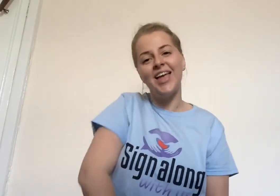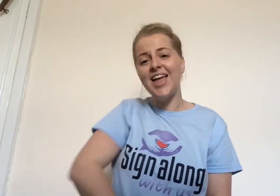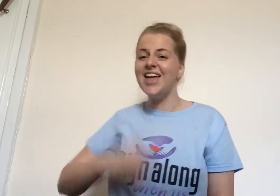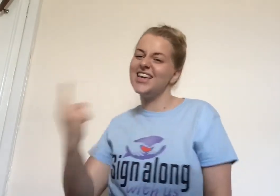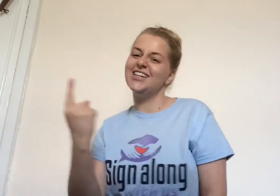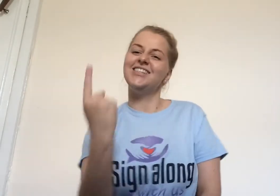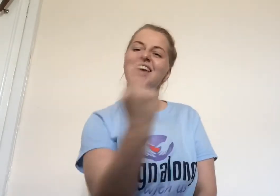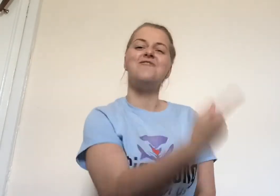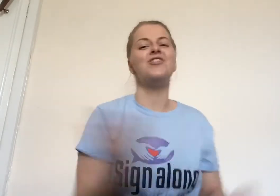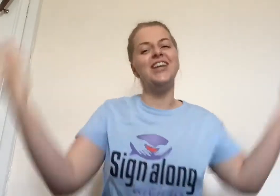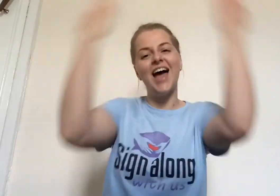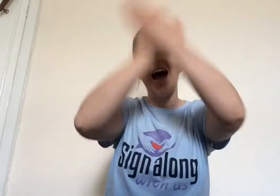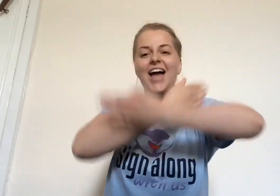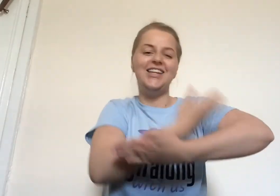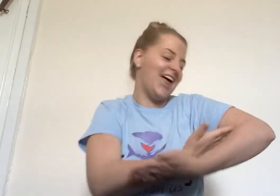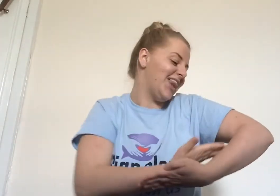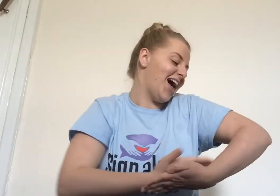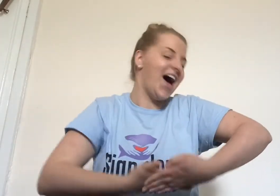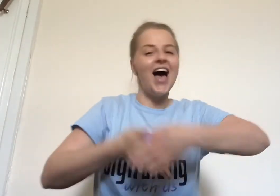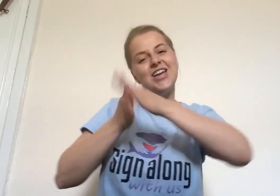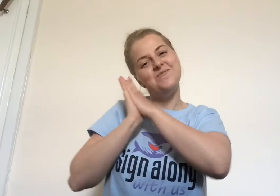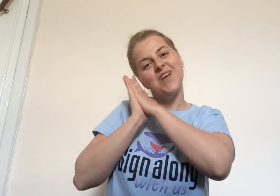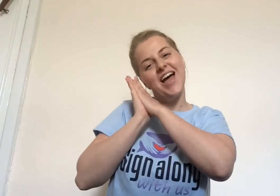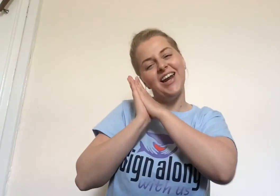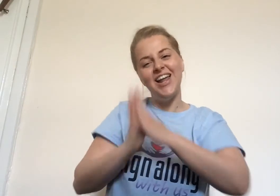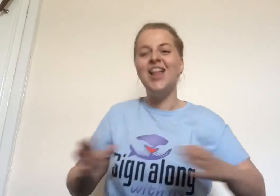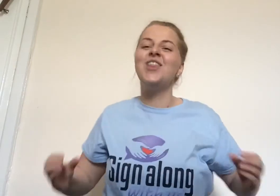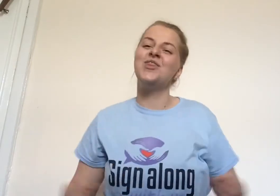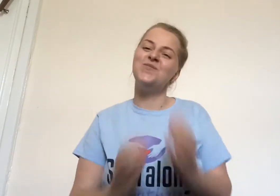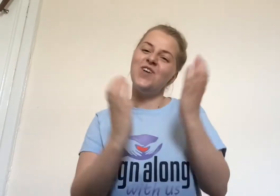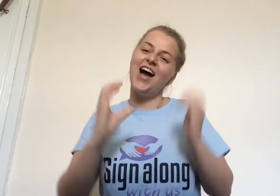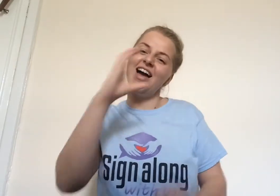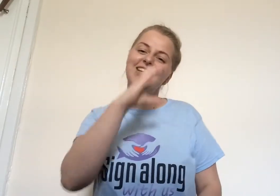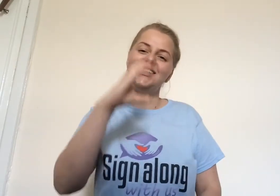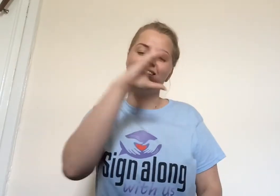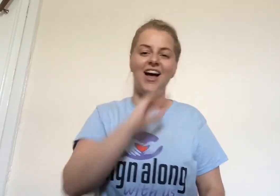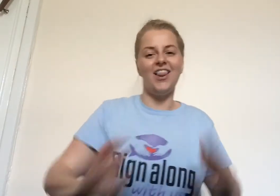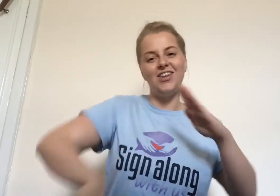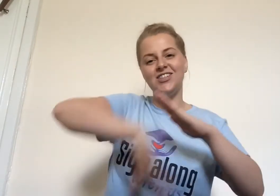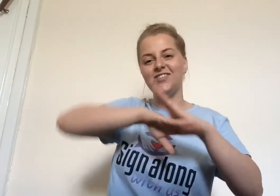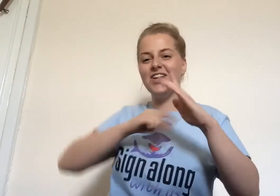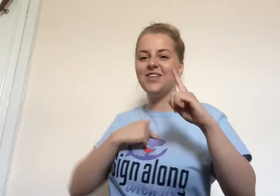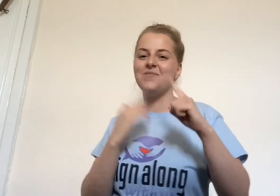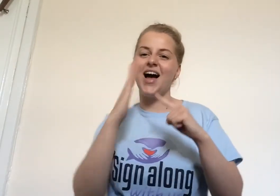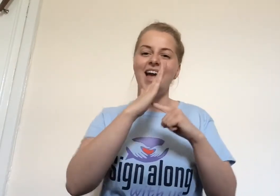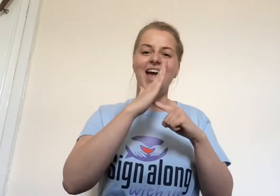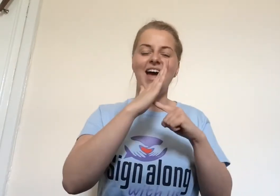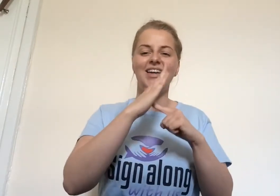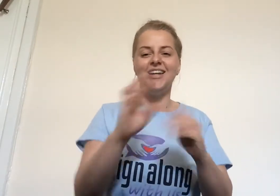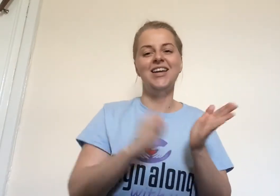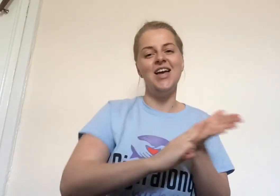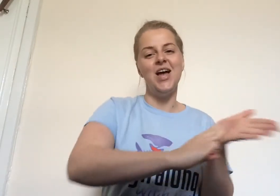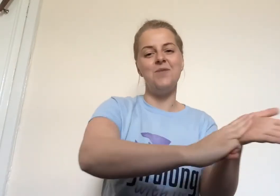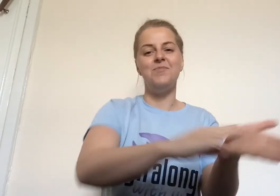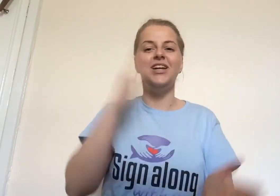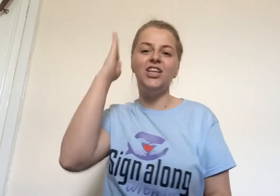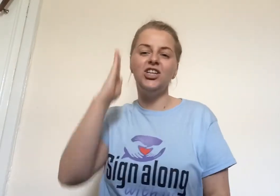A billion night I lie in bed The brightest colors fill my head A million